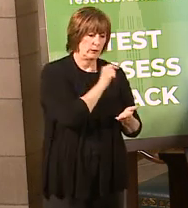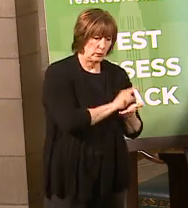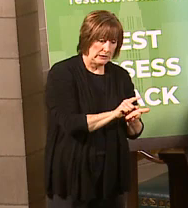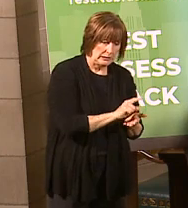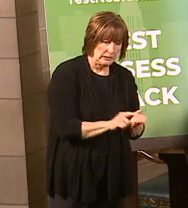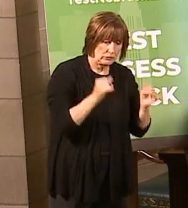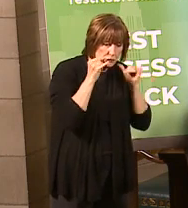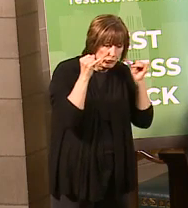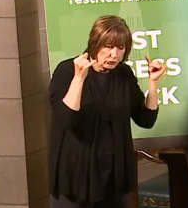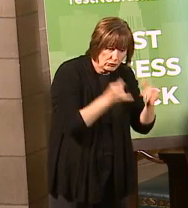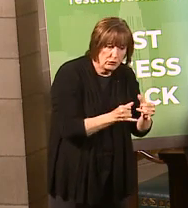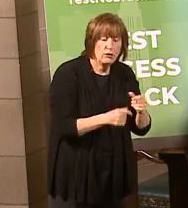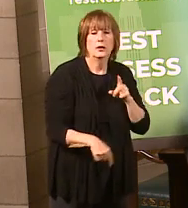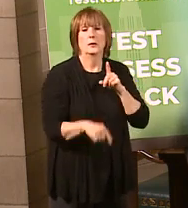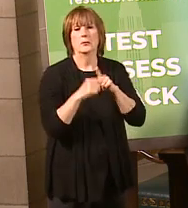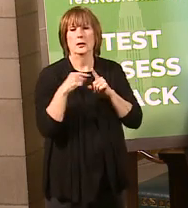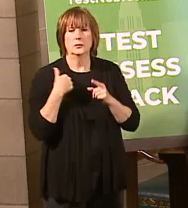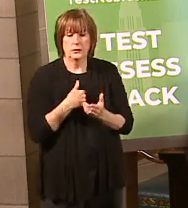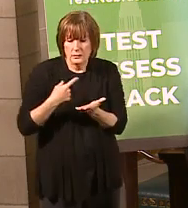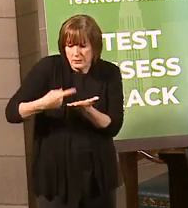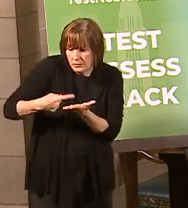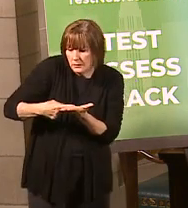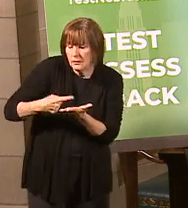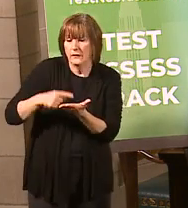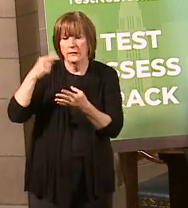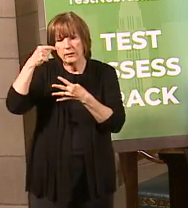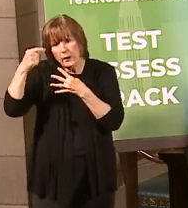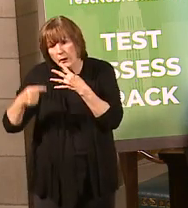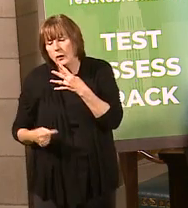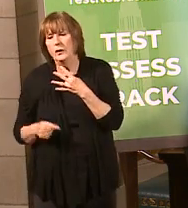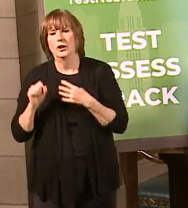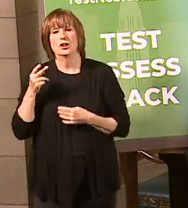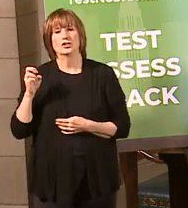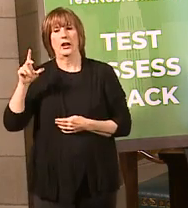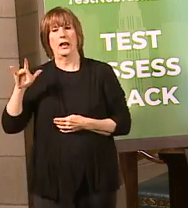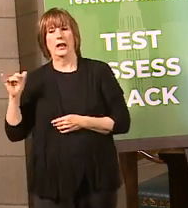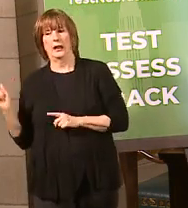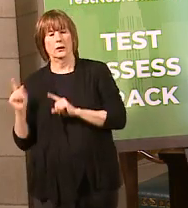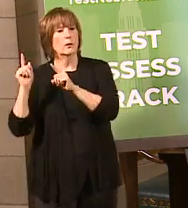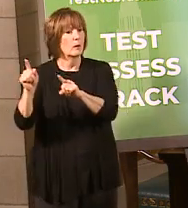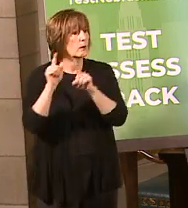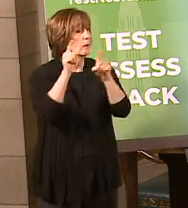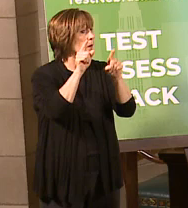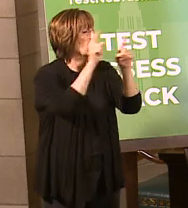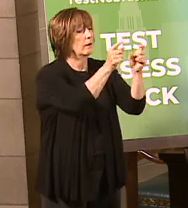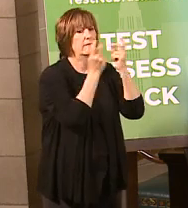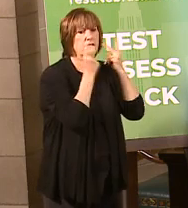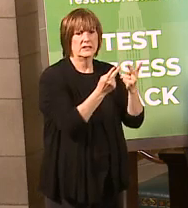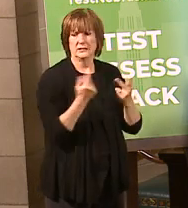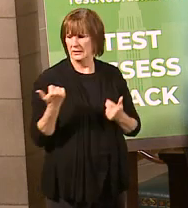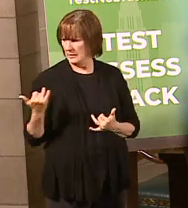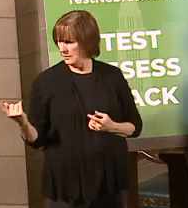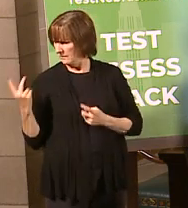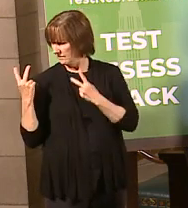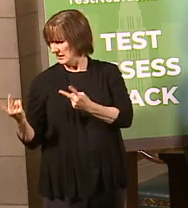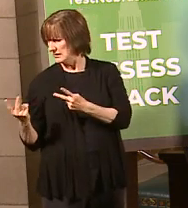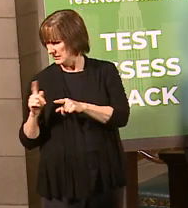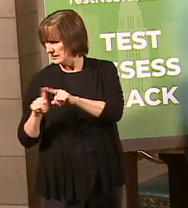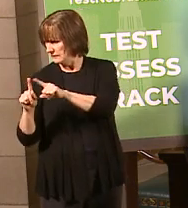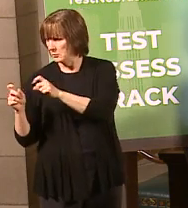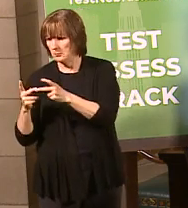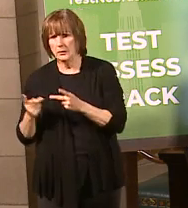processors, where we go over the playbook and talk about those things. Shelly goes out and visits facilities. I think she's, actually, she's doing site visits today.